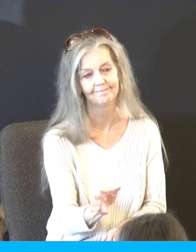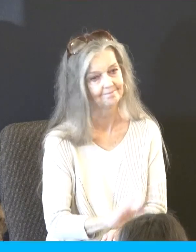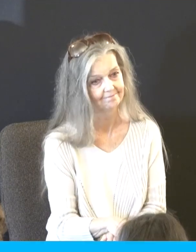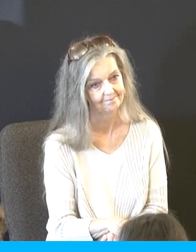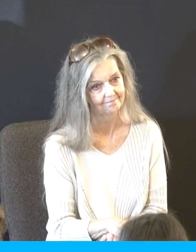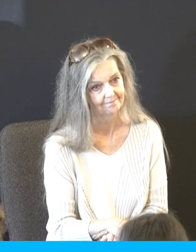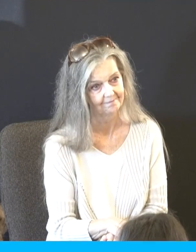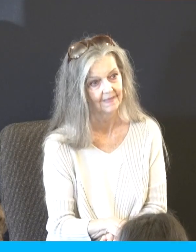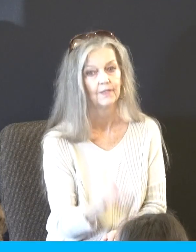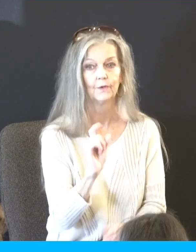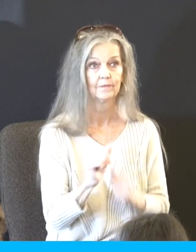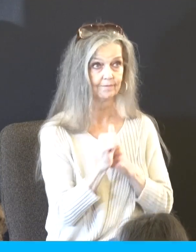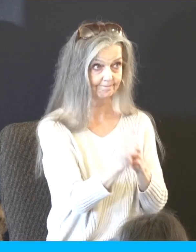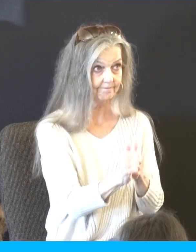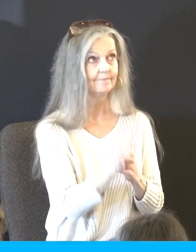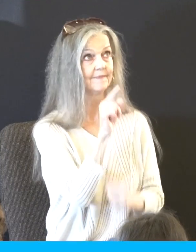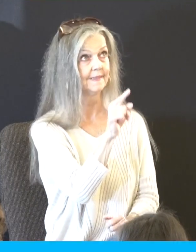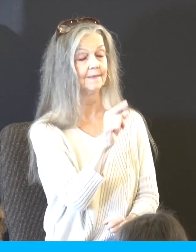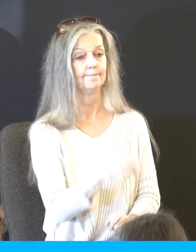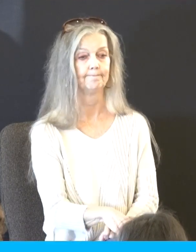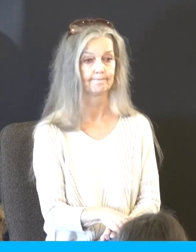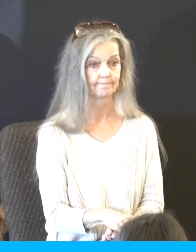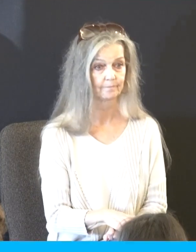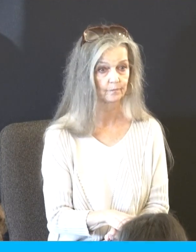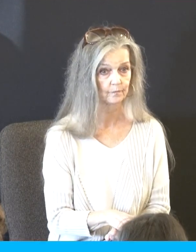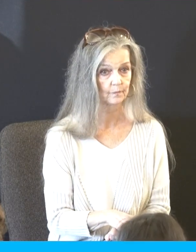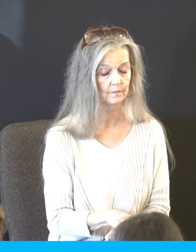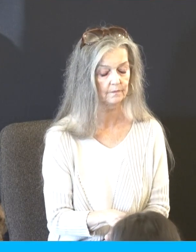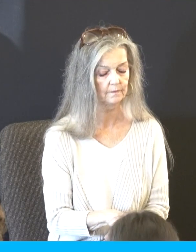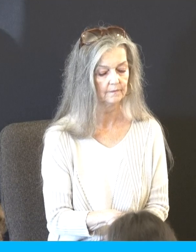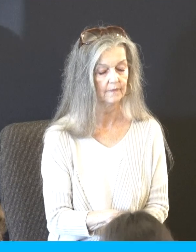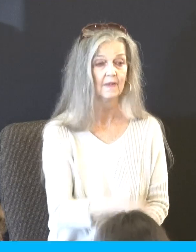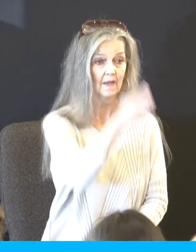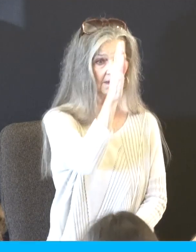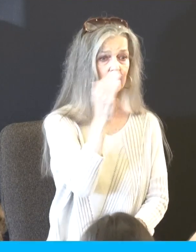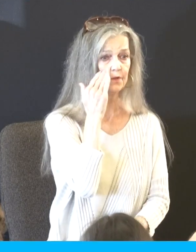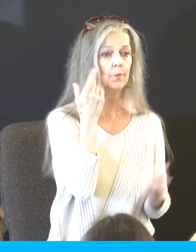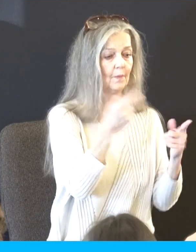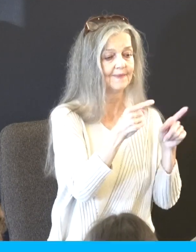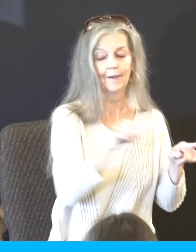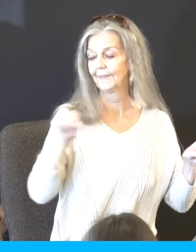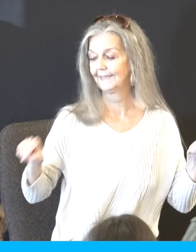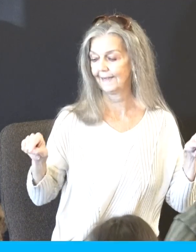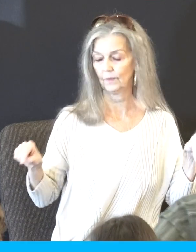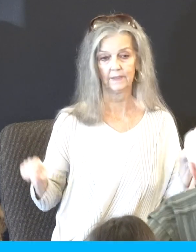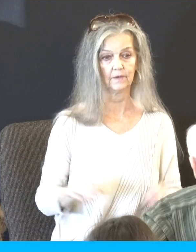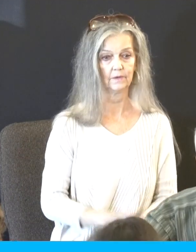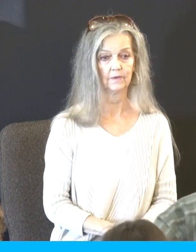Abiding is your bare fruit, not you become a thorn. He knew. I've seen these people. They're a stiff-necked people.